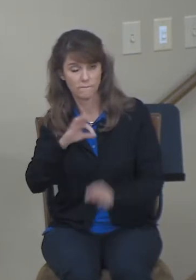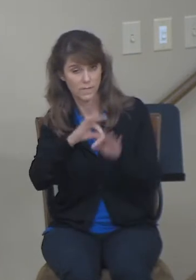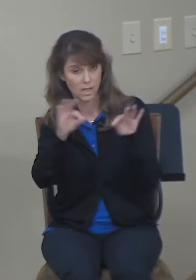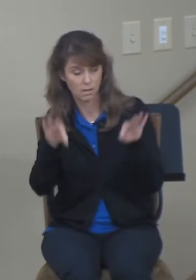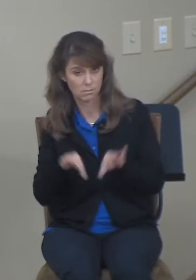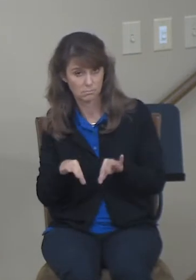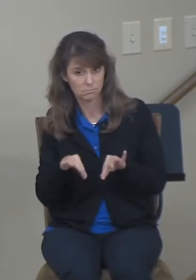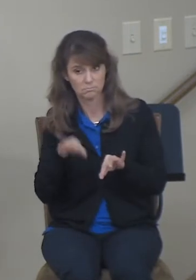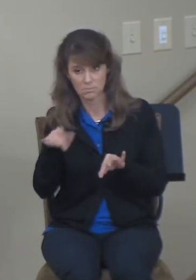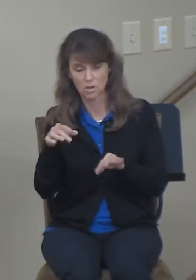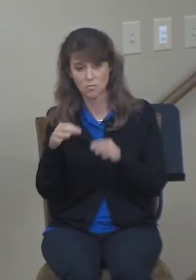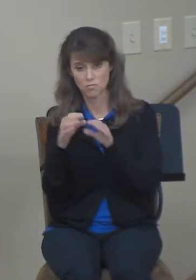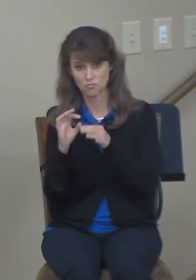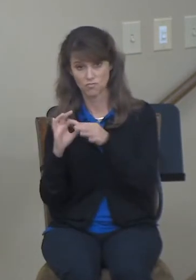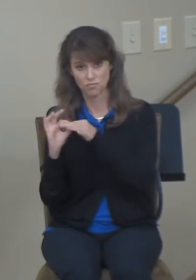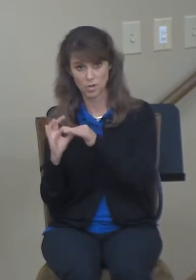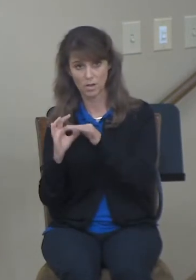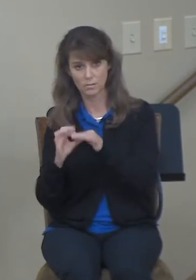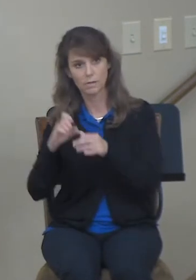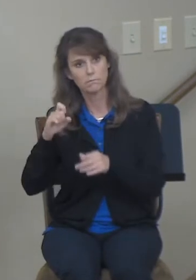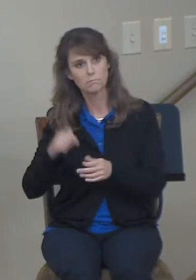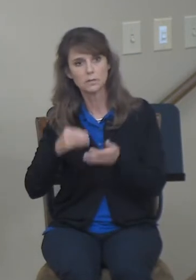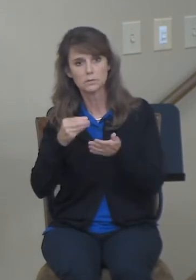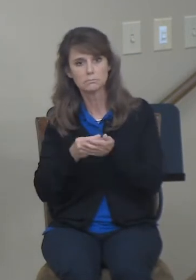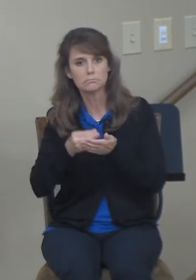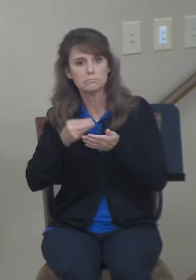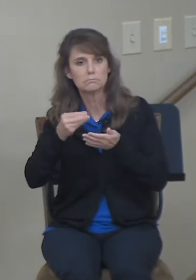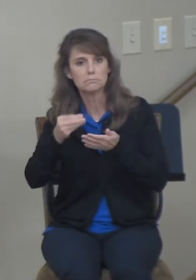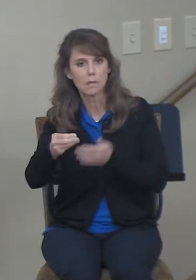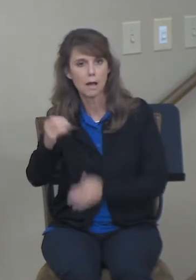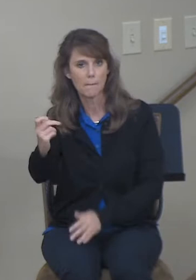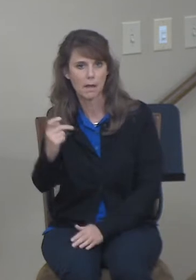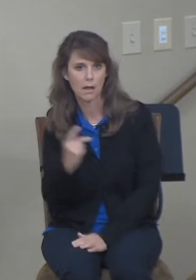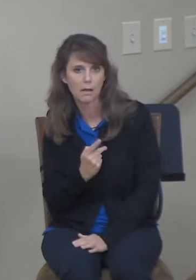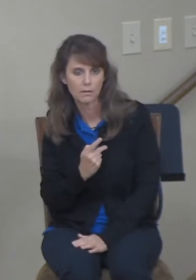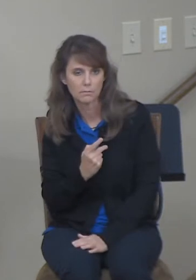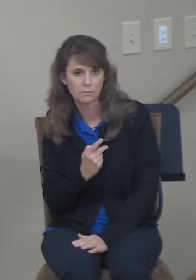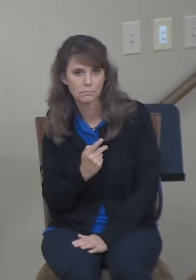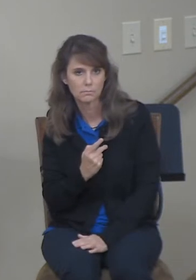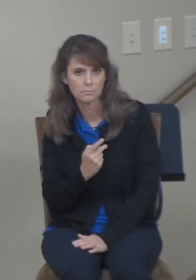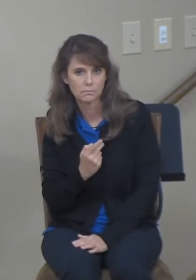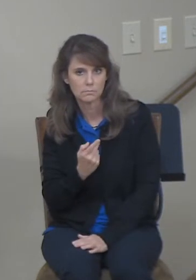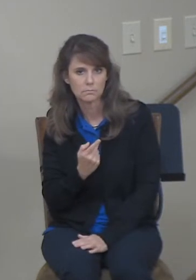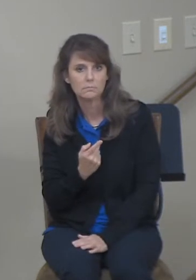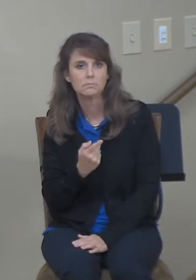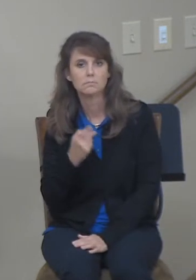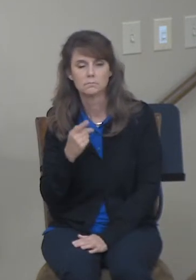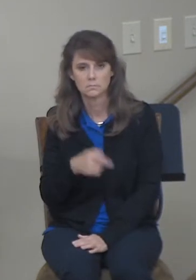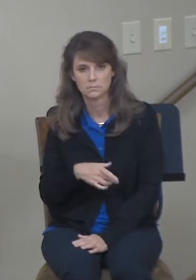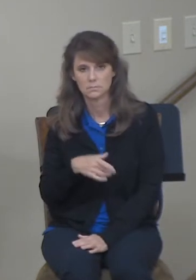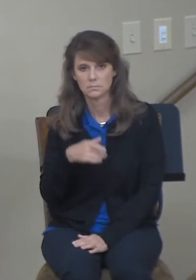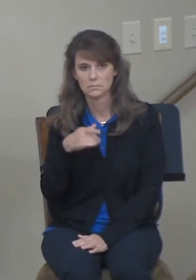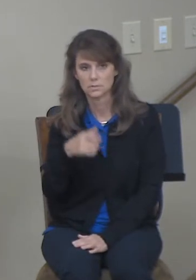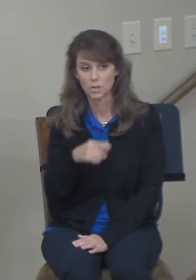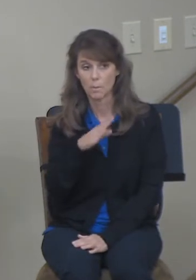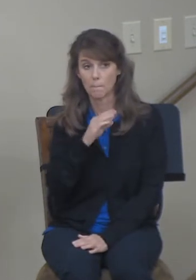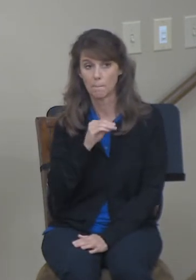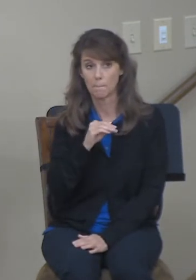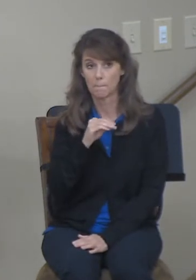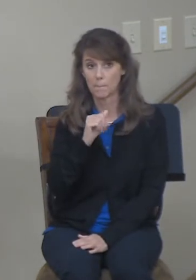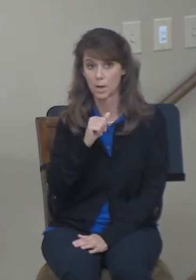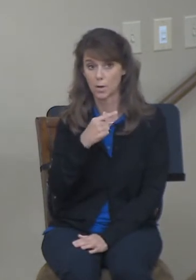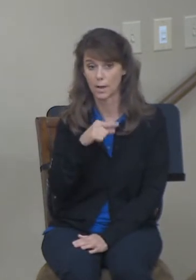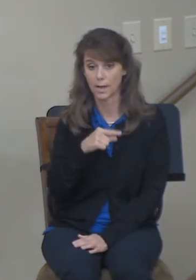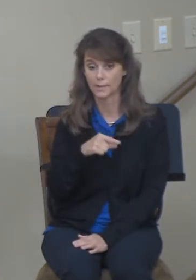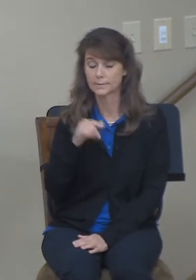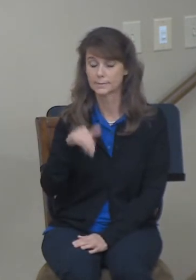had to buy the field back for her. It was still belonging to her, and they recognize that. And he holds that out as part of this inducement.